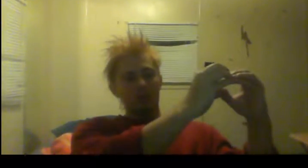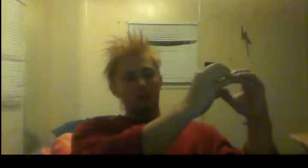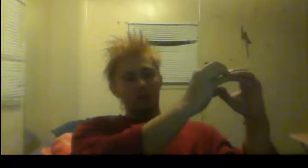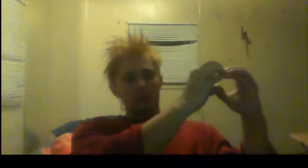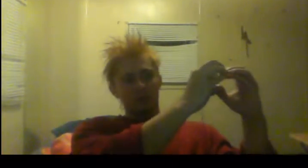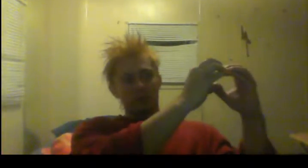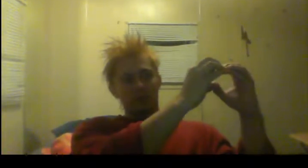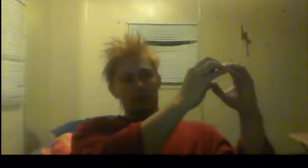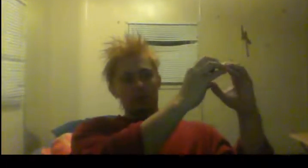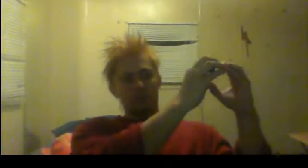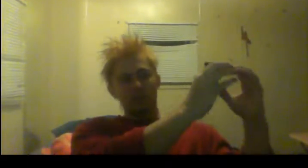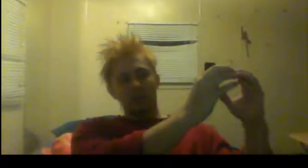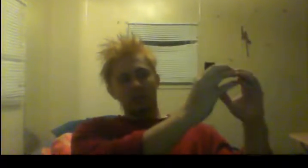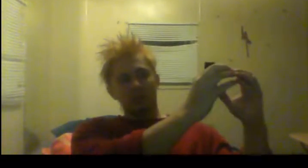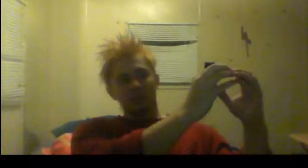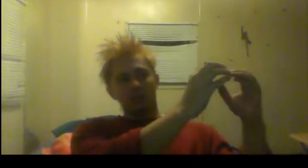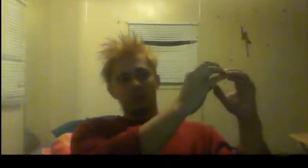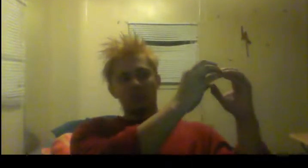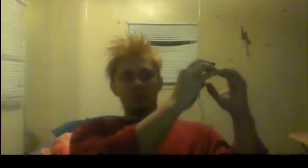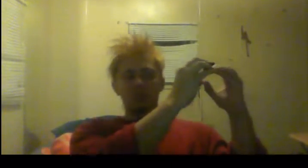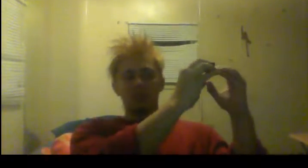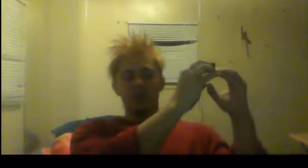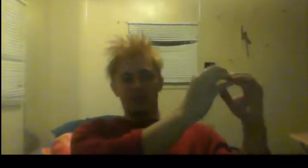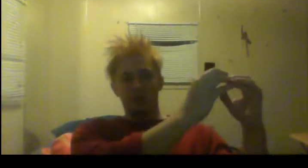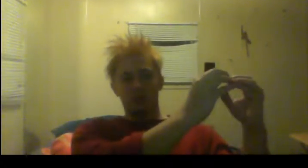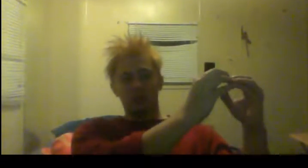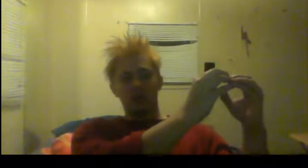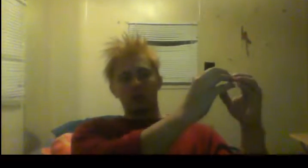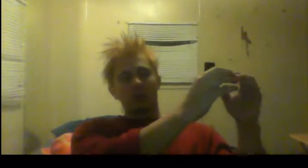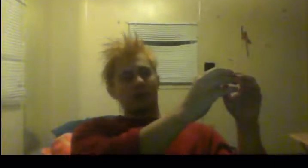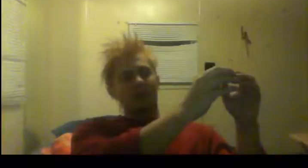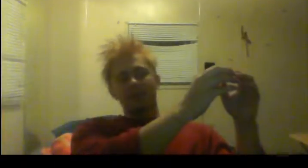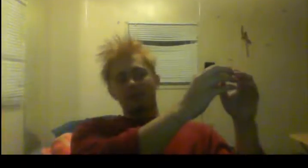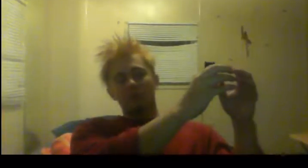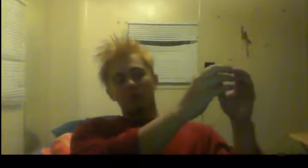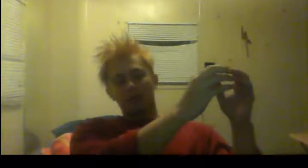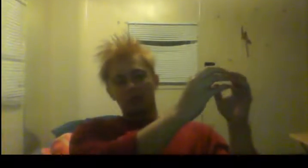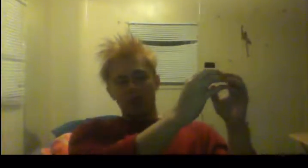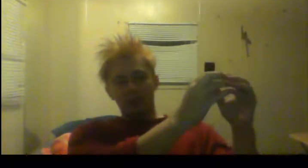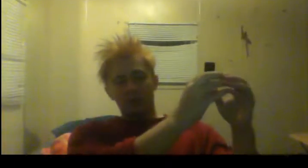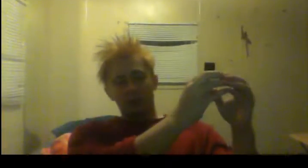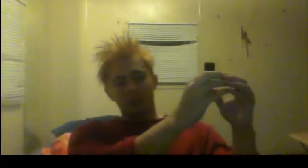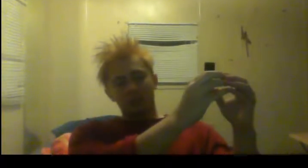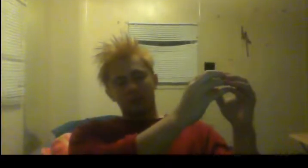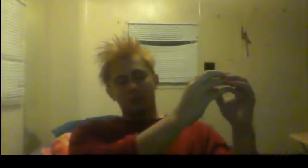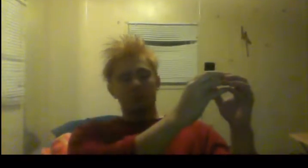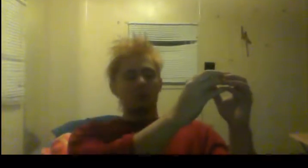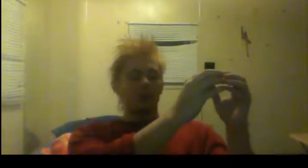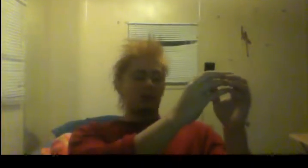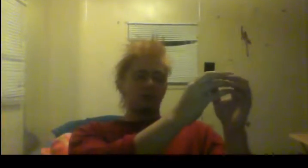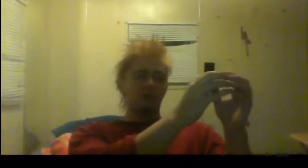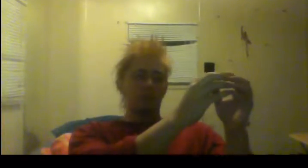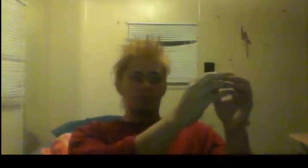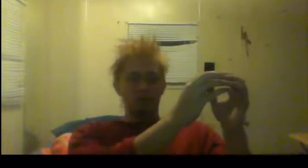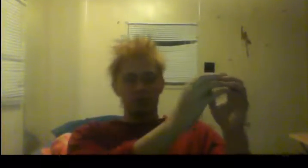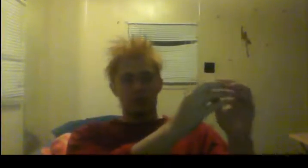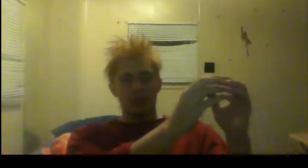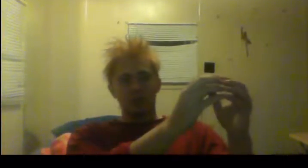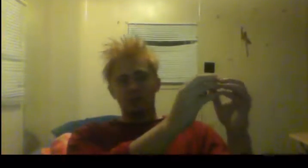as your beginning meal. You can eat that at home. And then if you want to go out, if you want to, if you want to go outside and